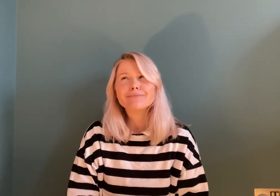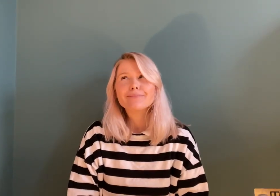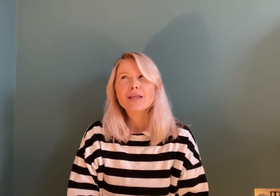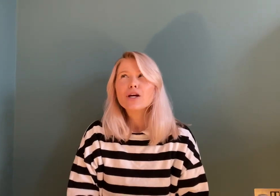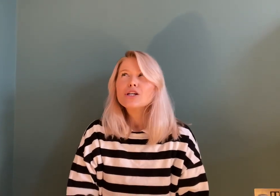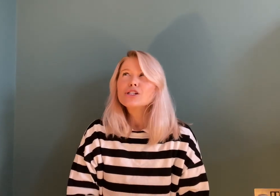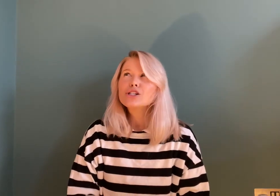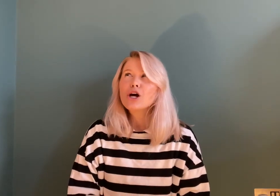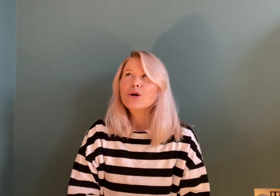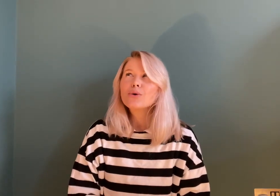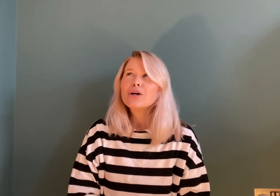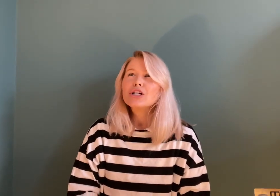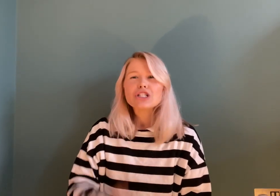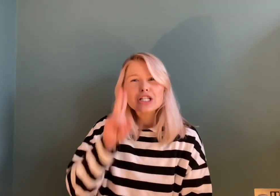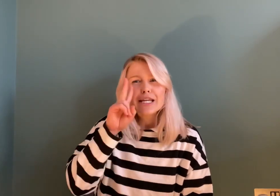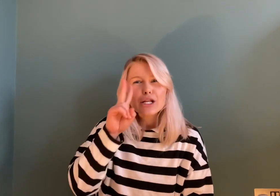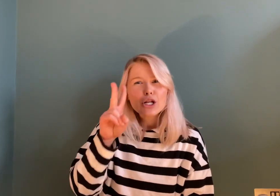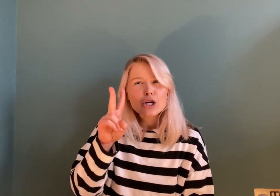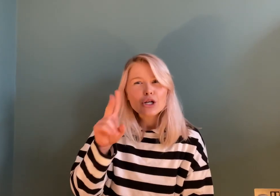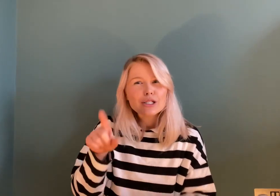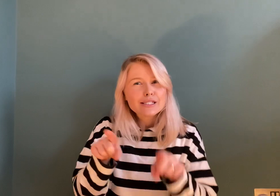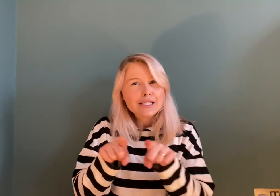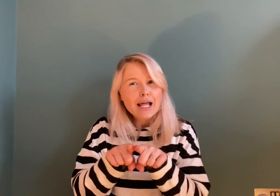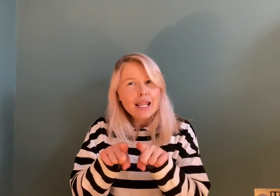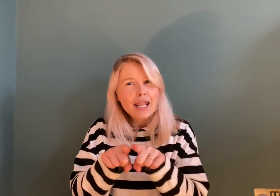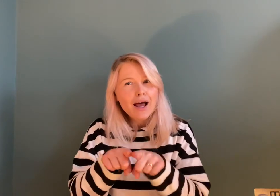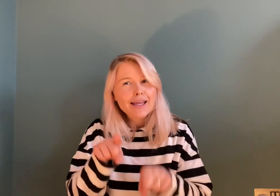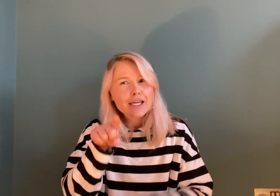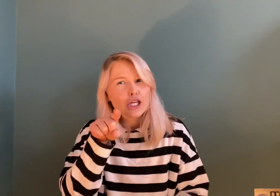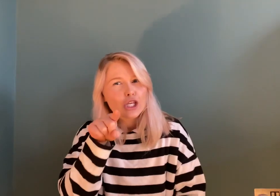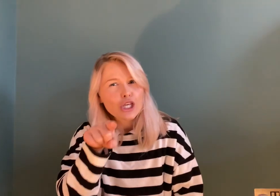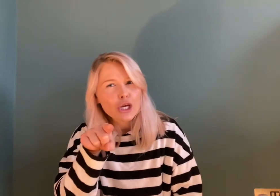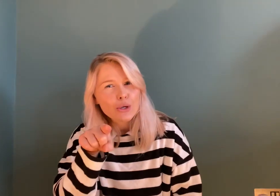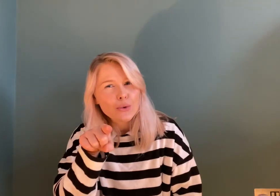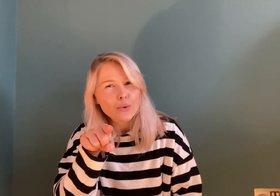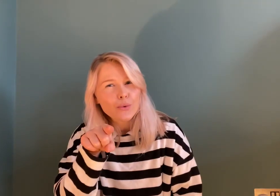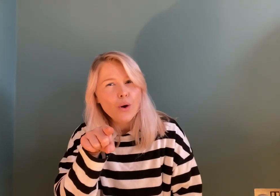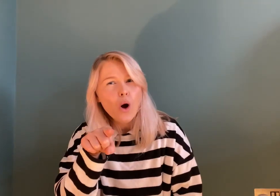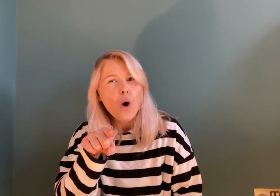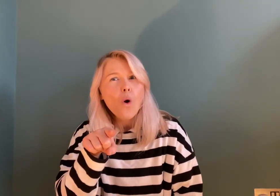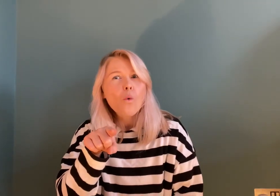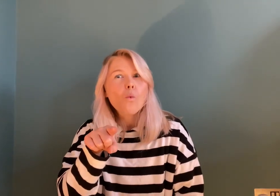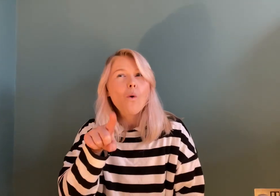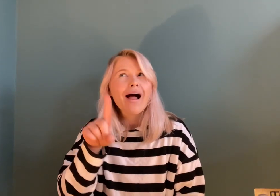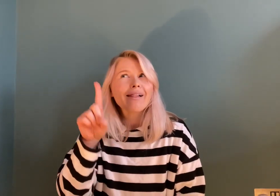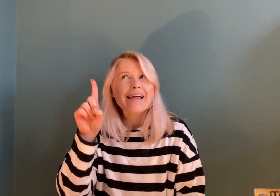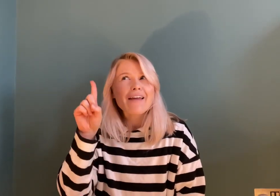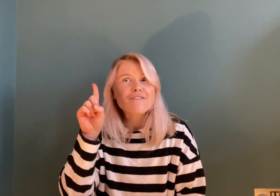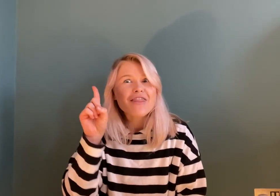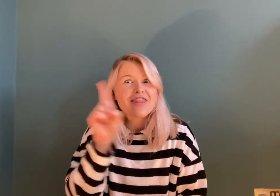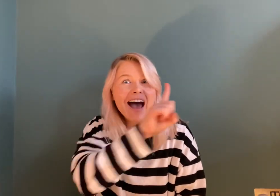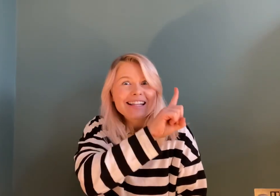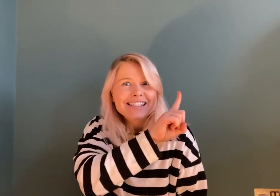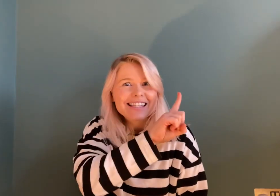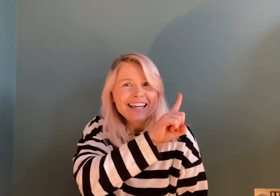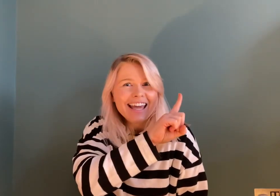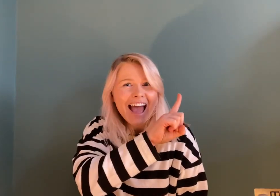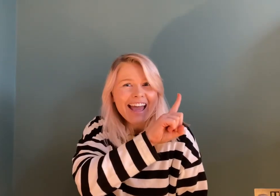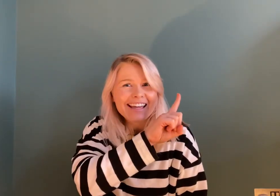so she looks like you. Well, if that's the case,